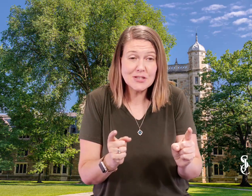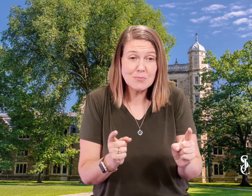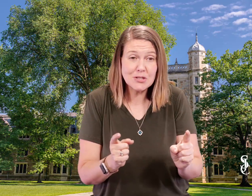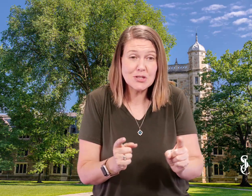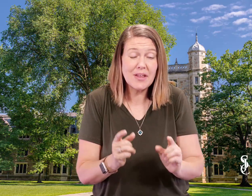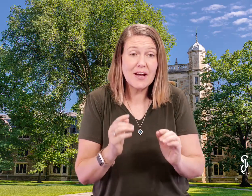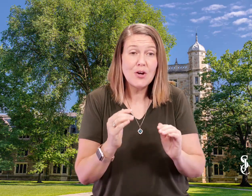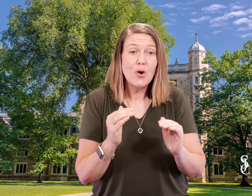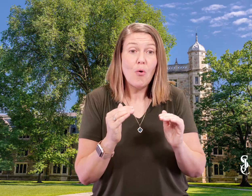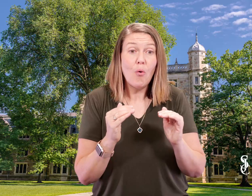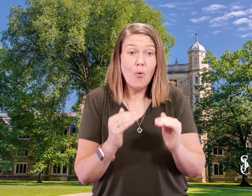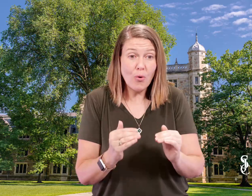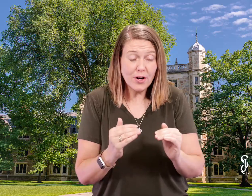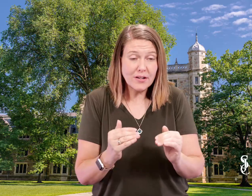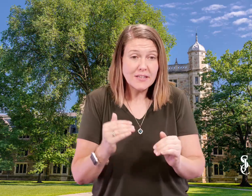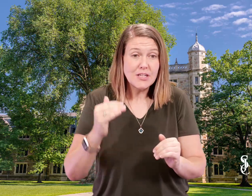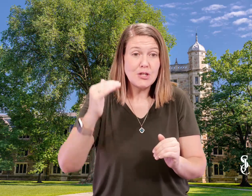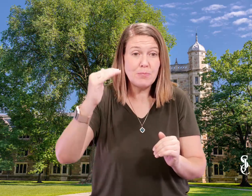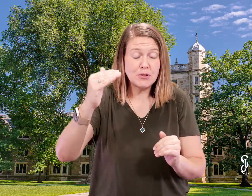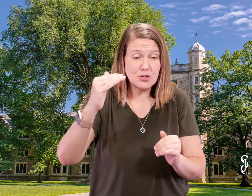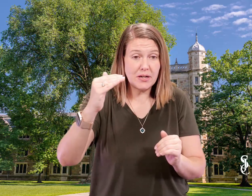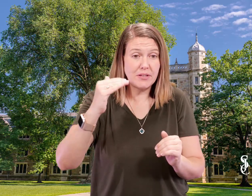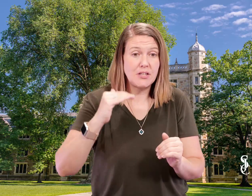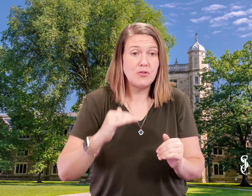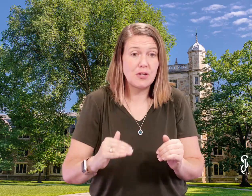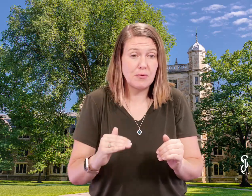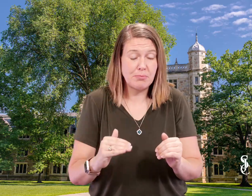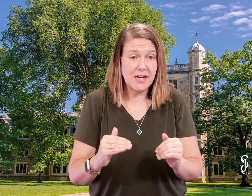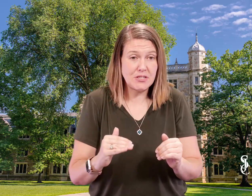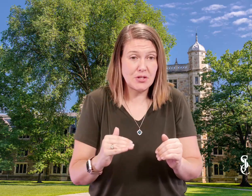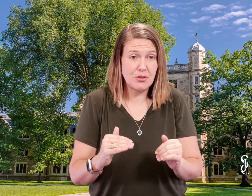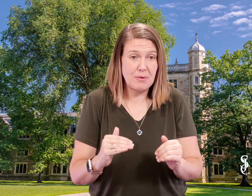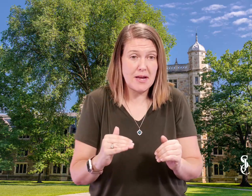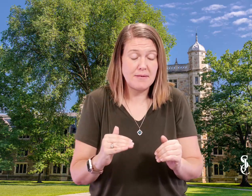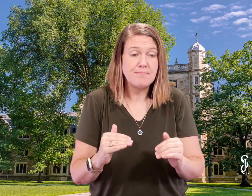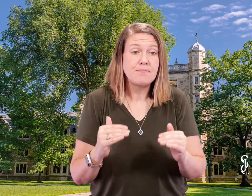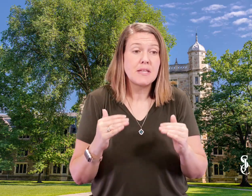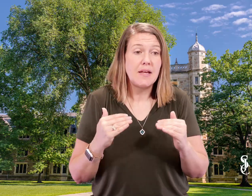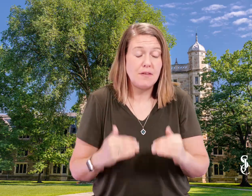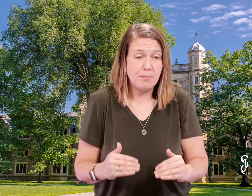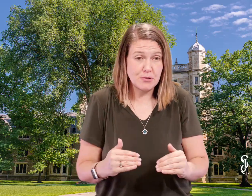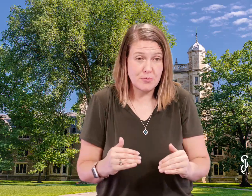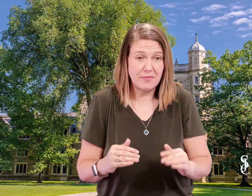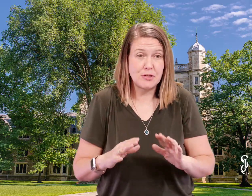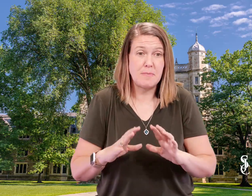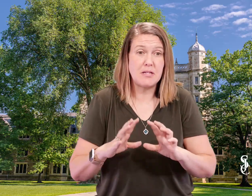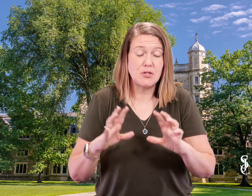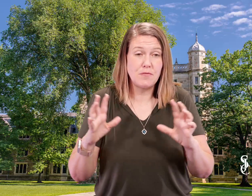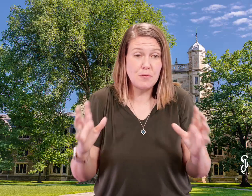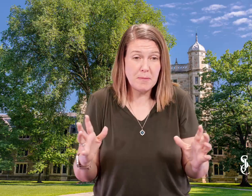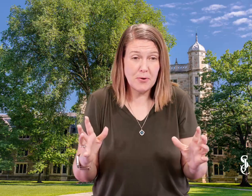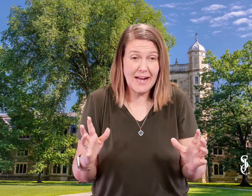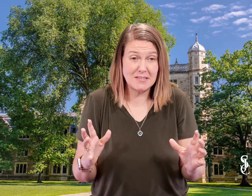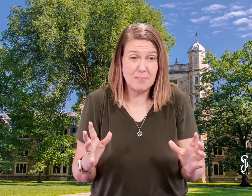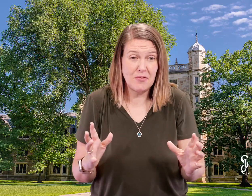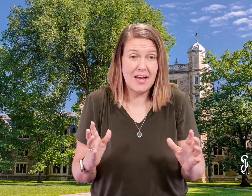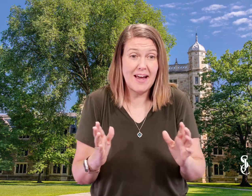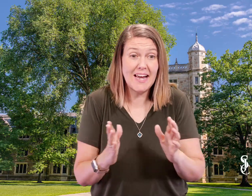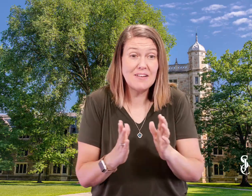Board to do that, or you post your outline, you can reply to the thread and then post your reference page. So a few people asked about that. I have